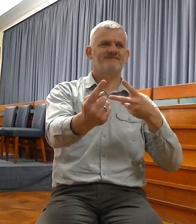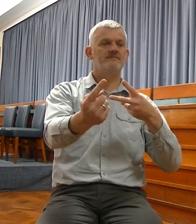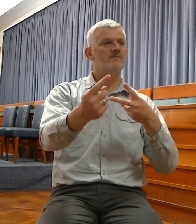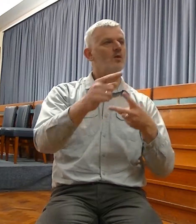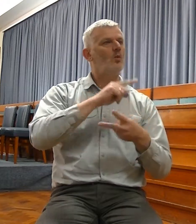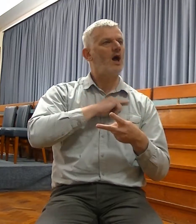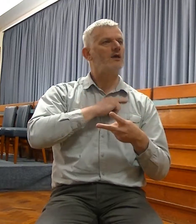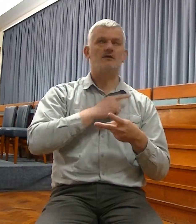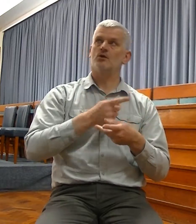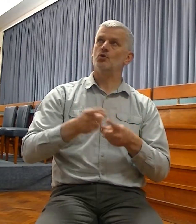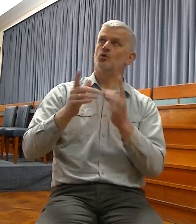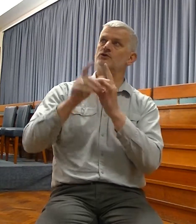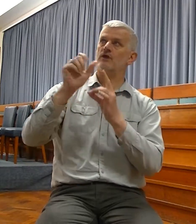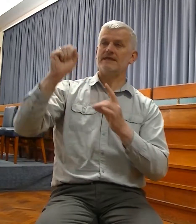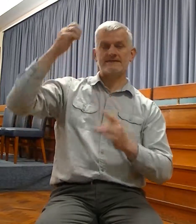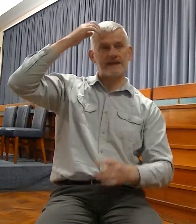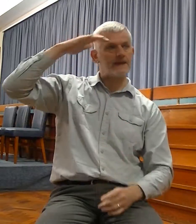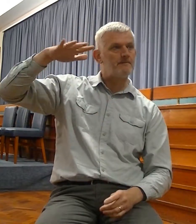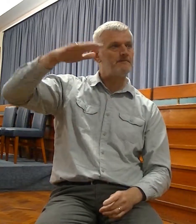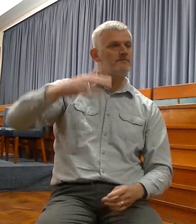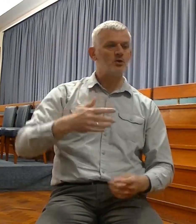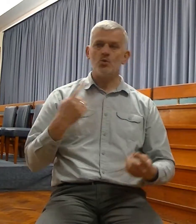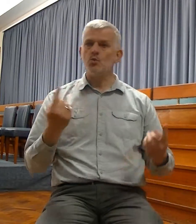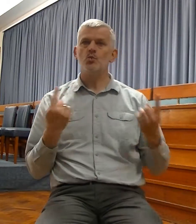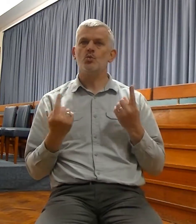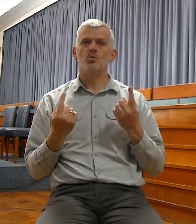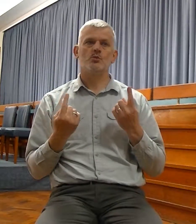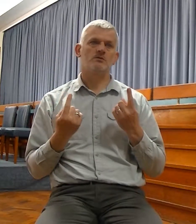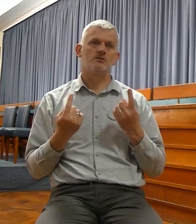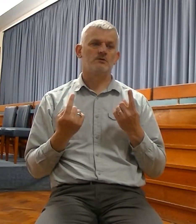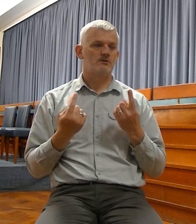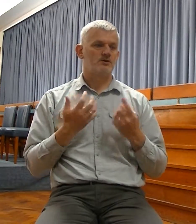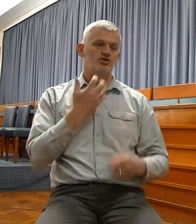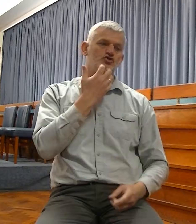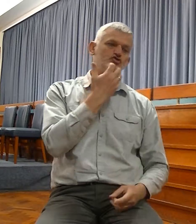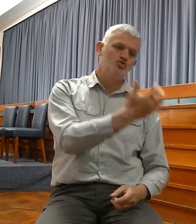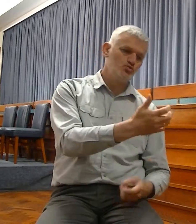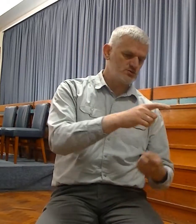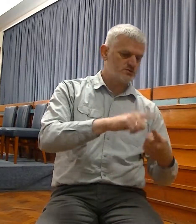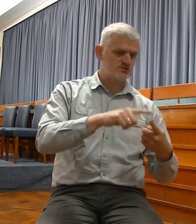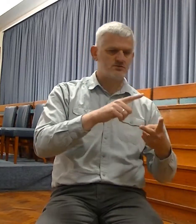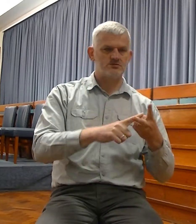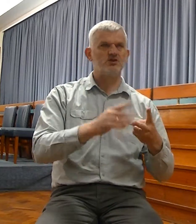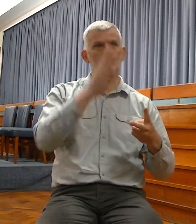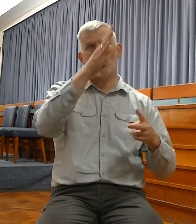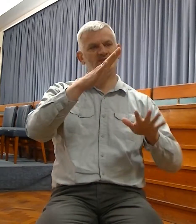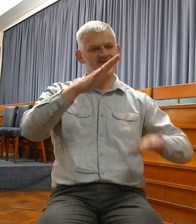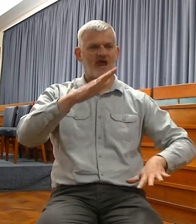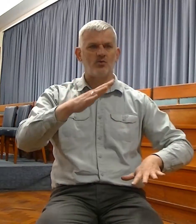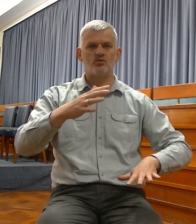Judeans and Israelites and Gentiles are all converted. There are Christians